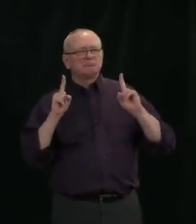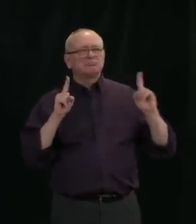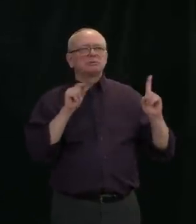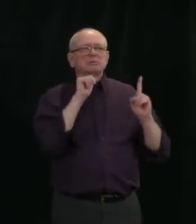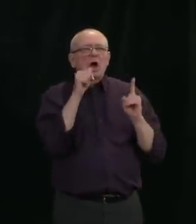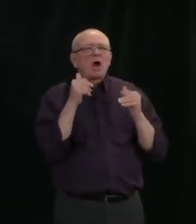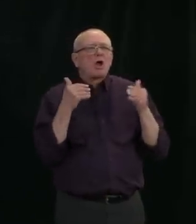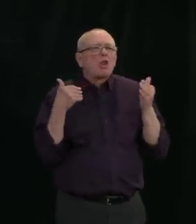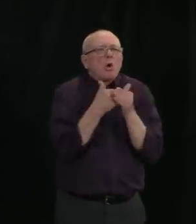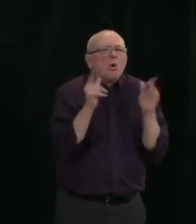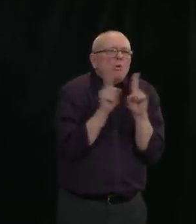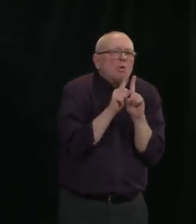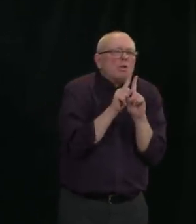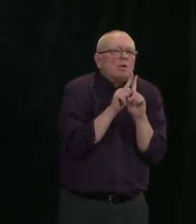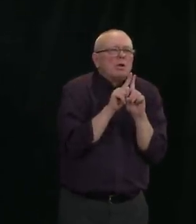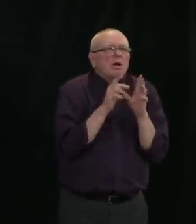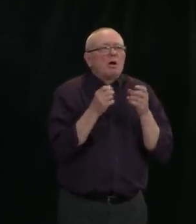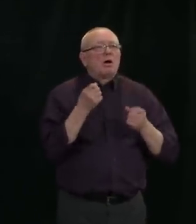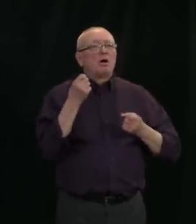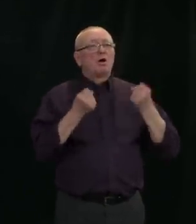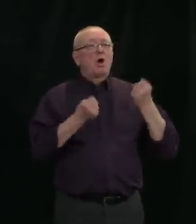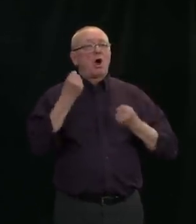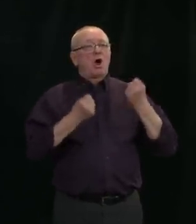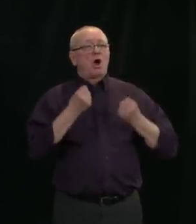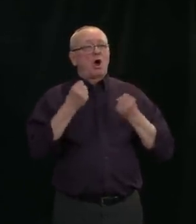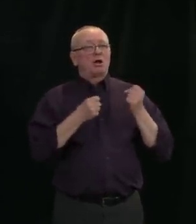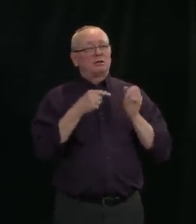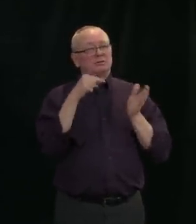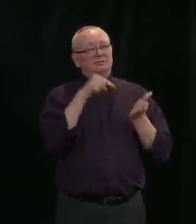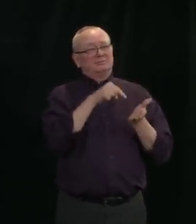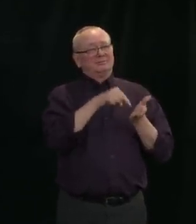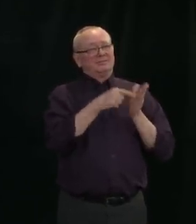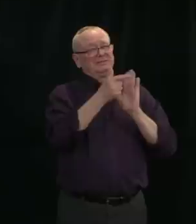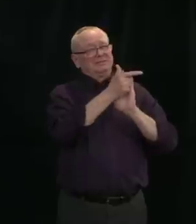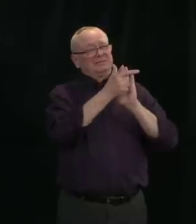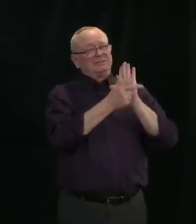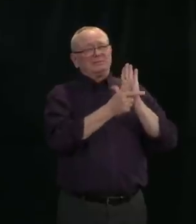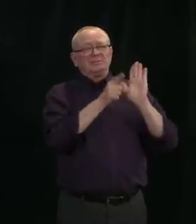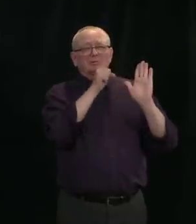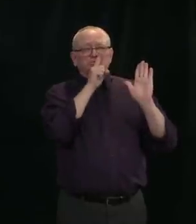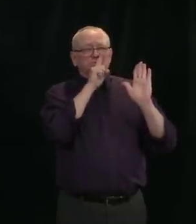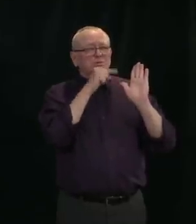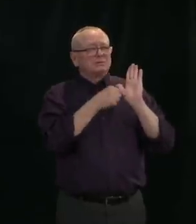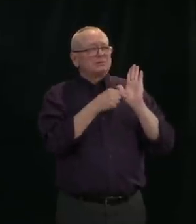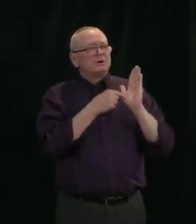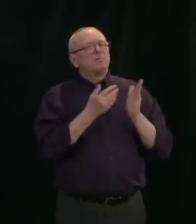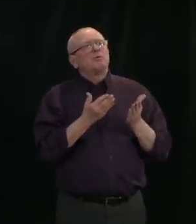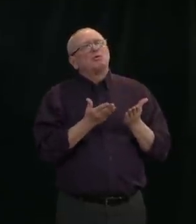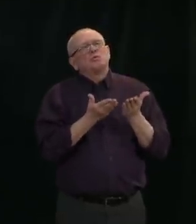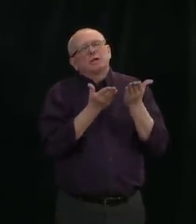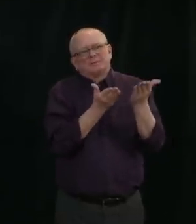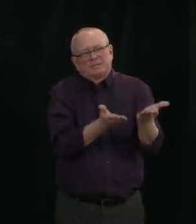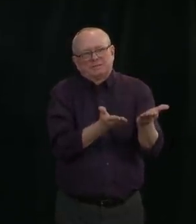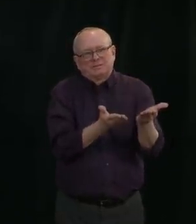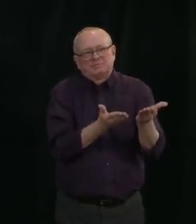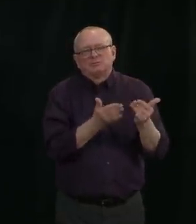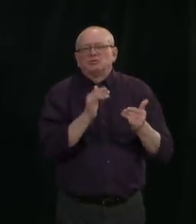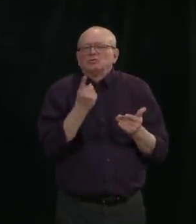in a vehicle are not legally enforceable. And these are recommendations at this time, unless they meet those three